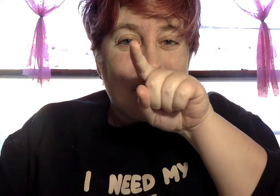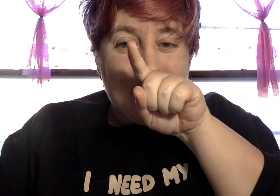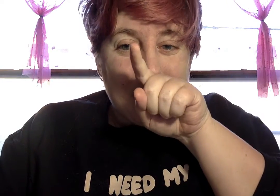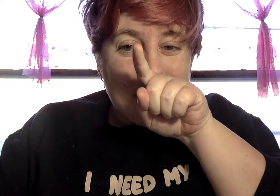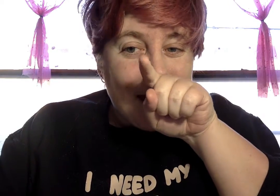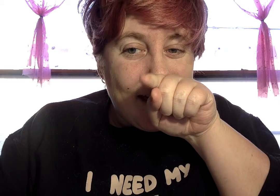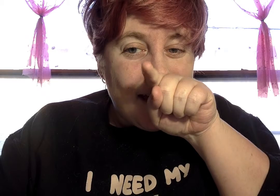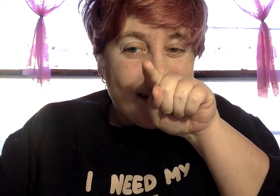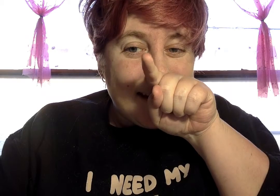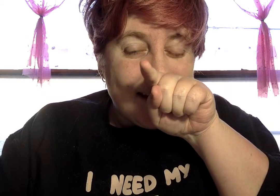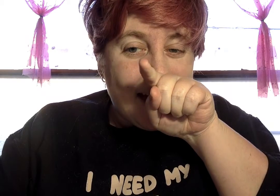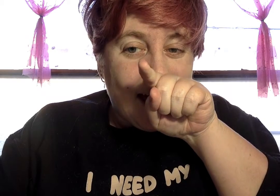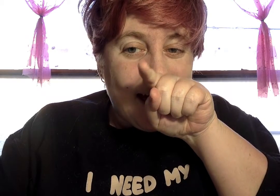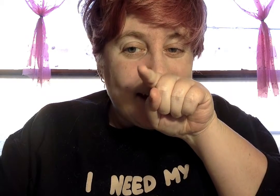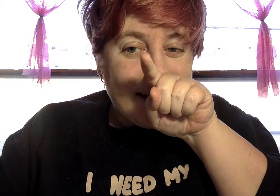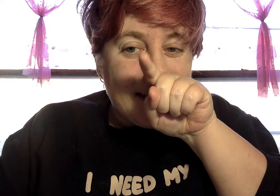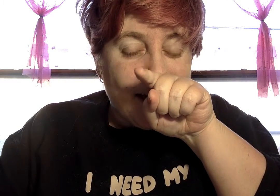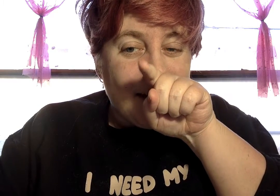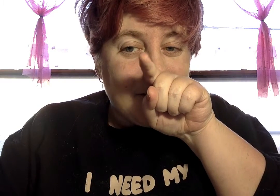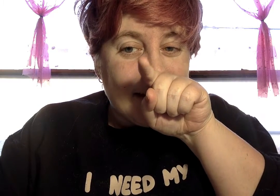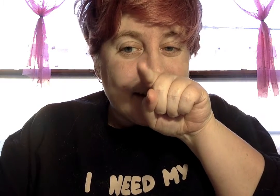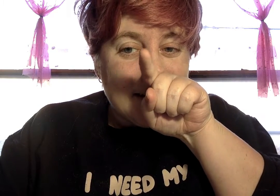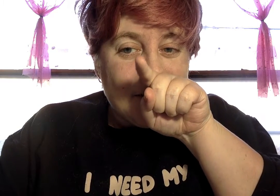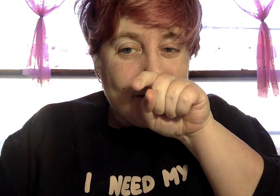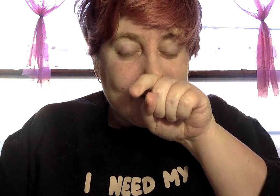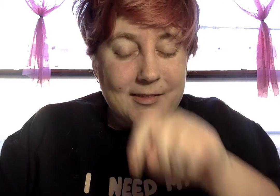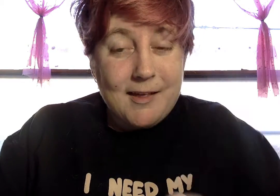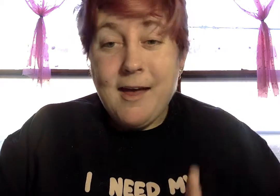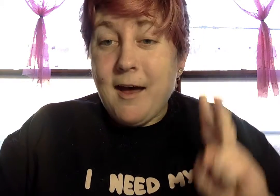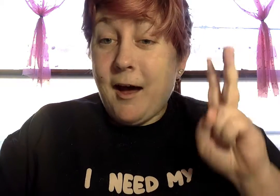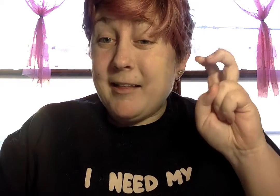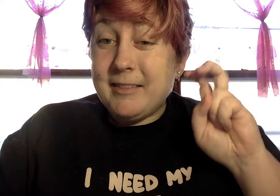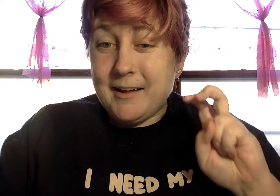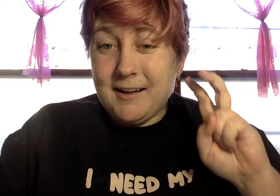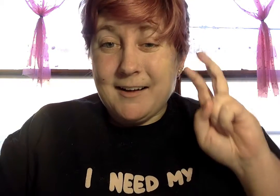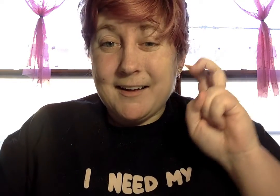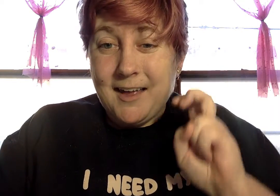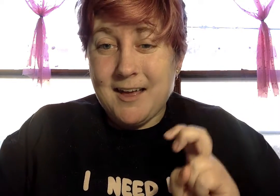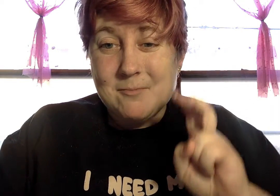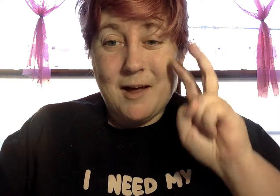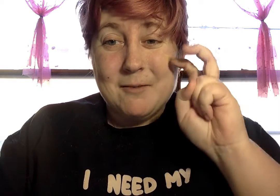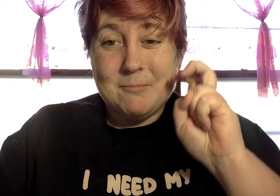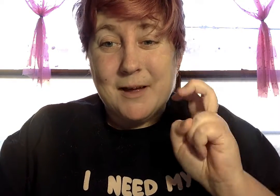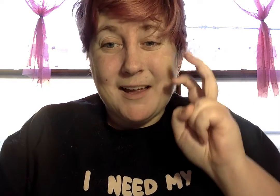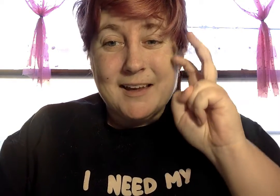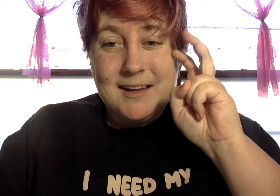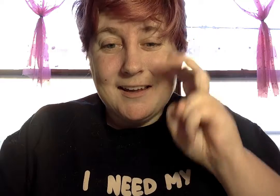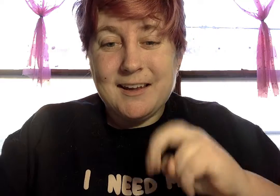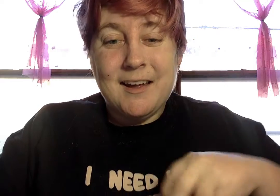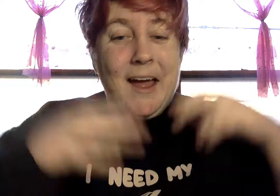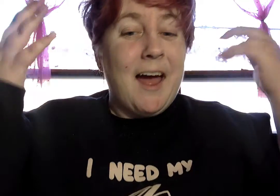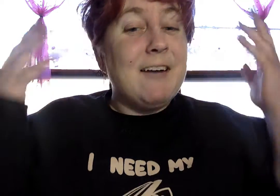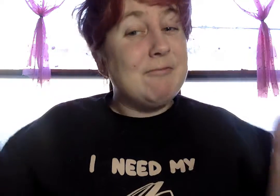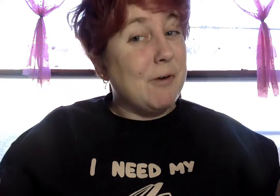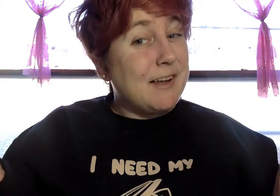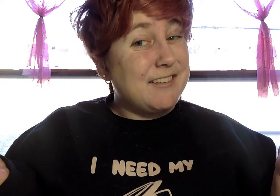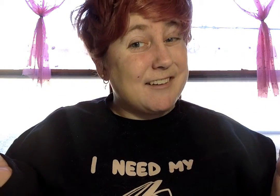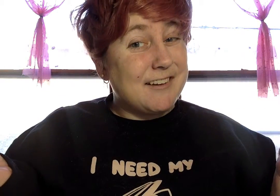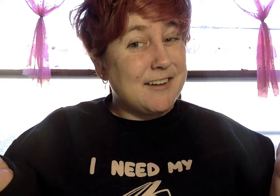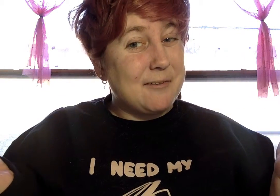snowman he had a carrot nose. Along came a bunny and what do you